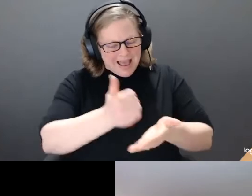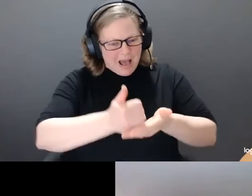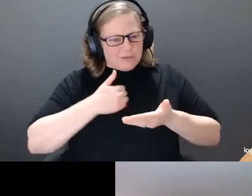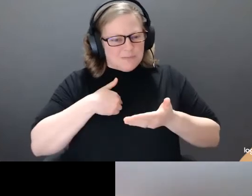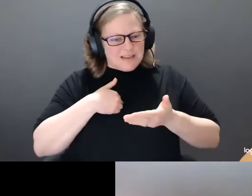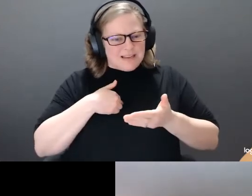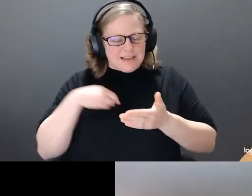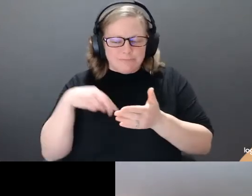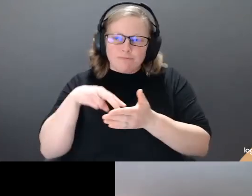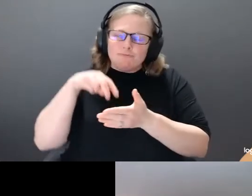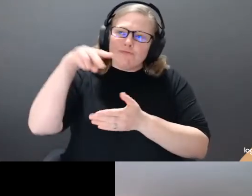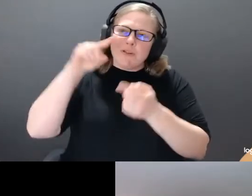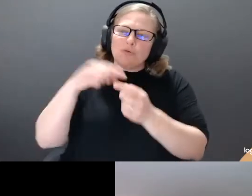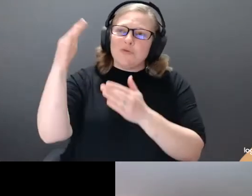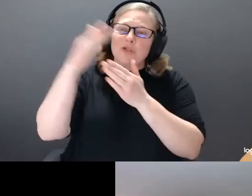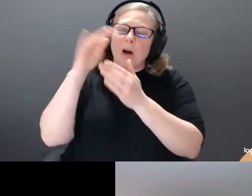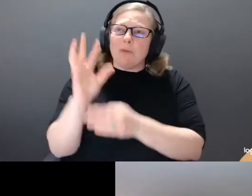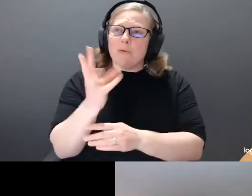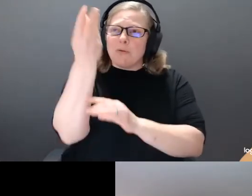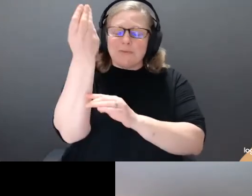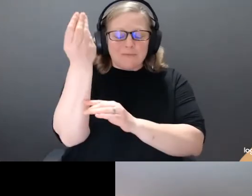can look around and find my place in the world.